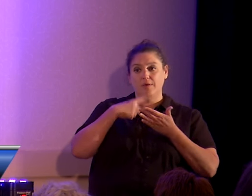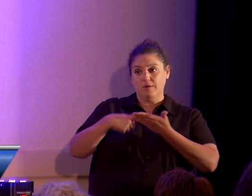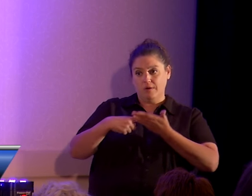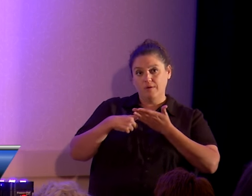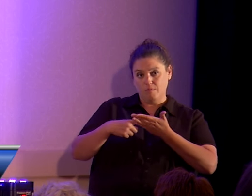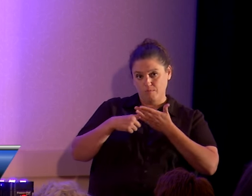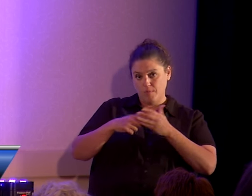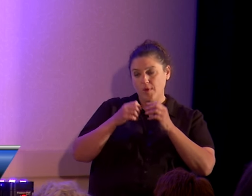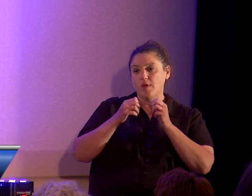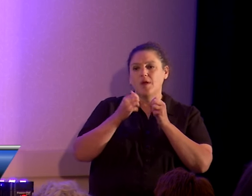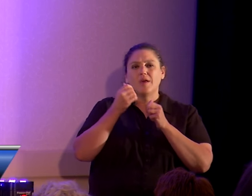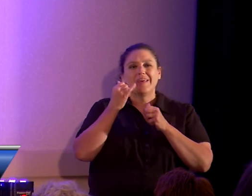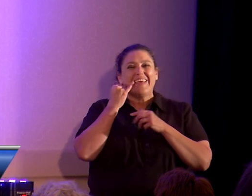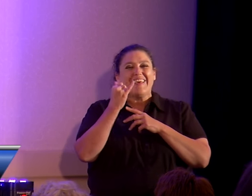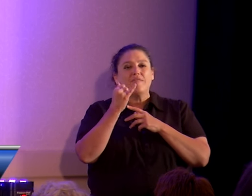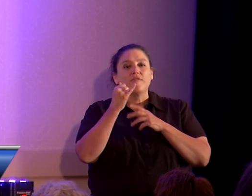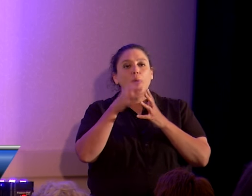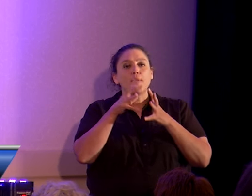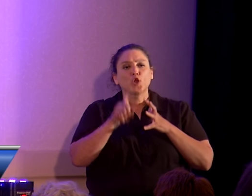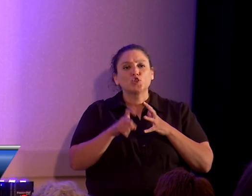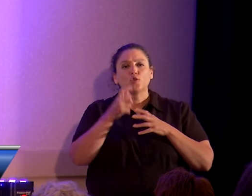America should be one nation under God.